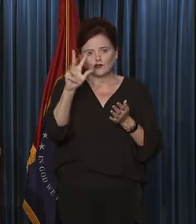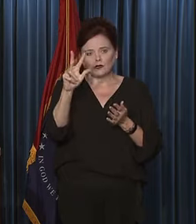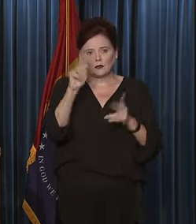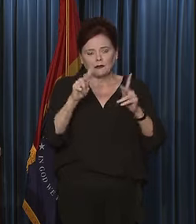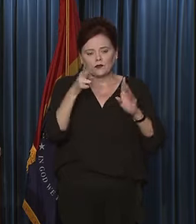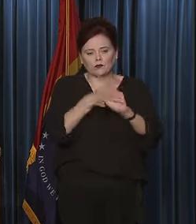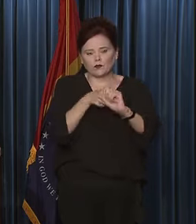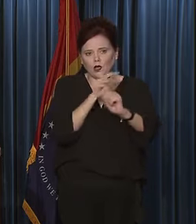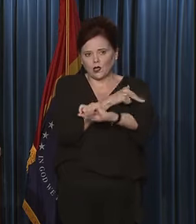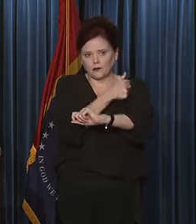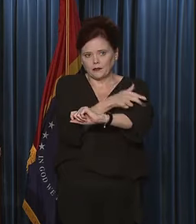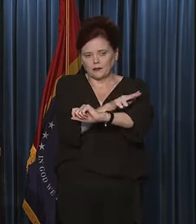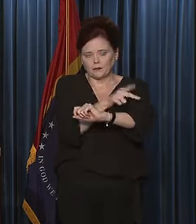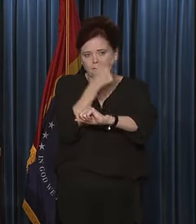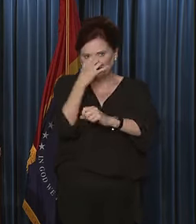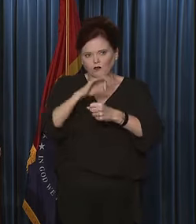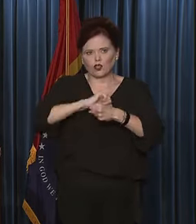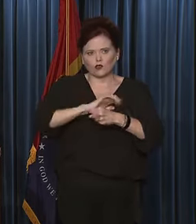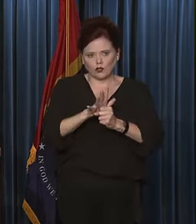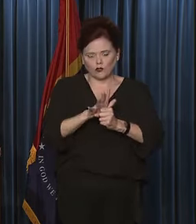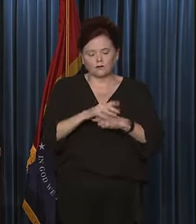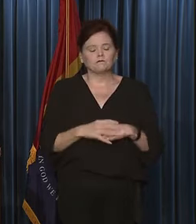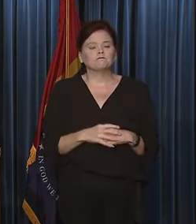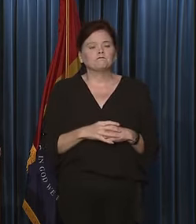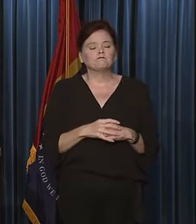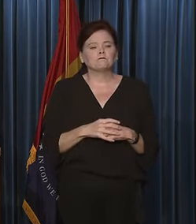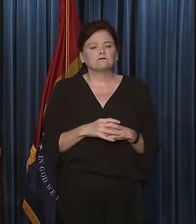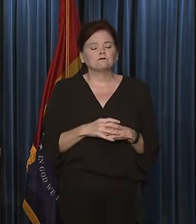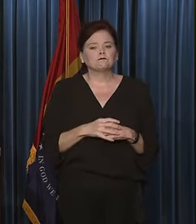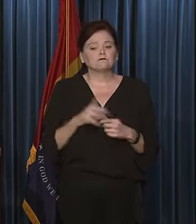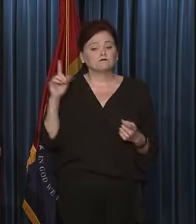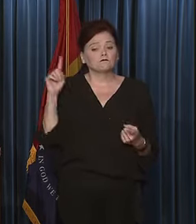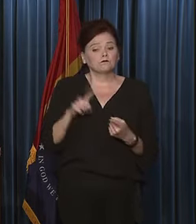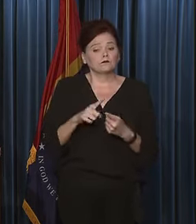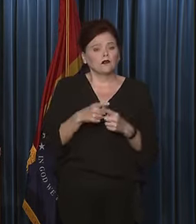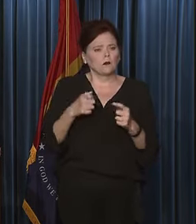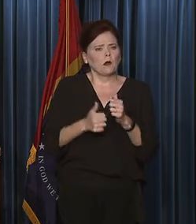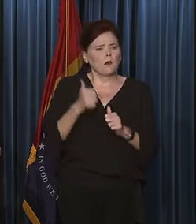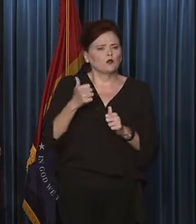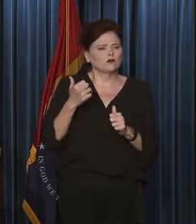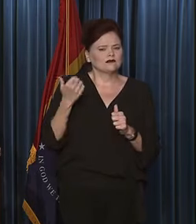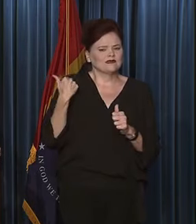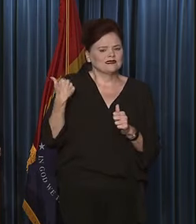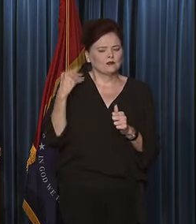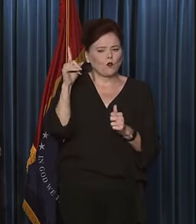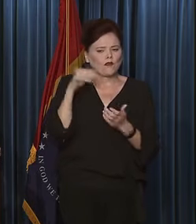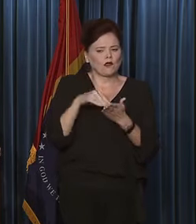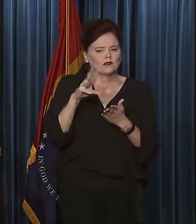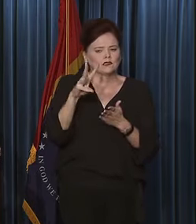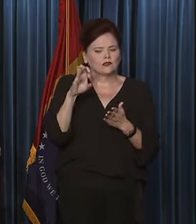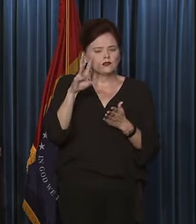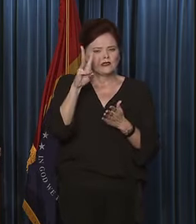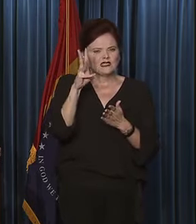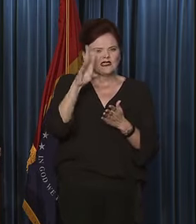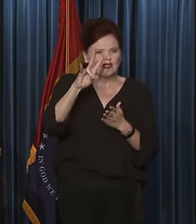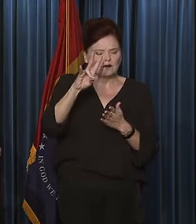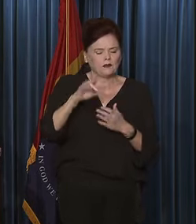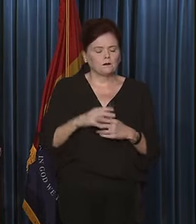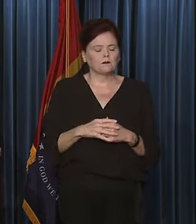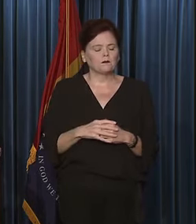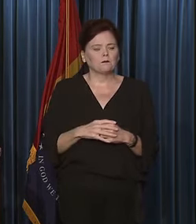people in the hospital fighting COVID-19, which is down from our most recent peak of 1,667.